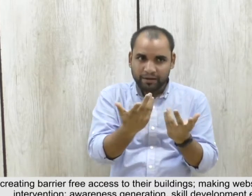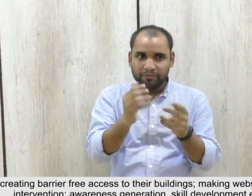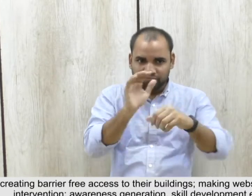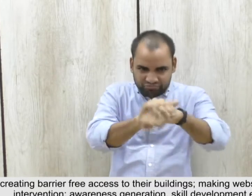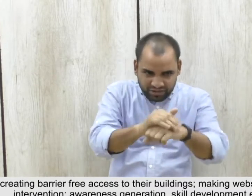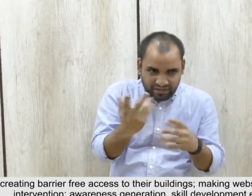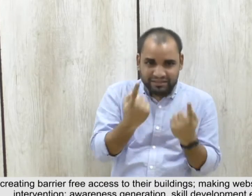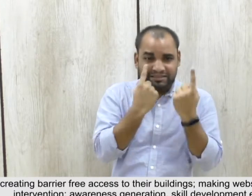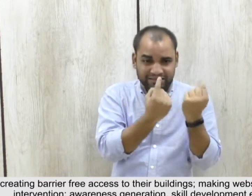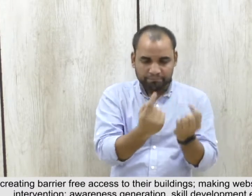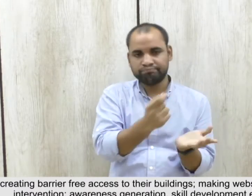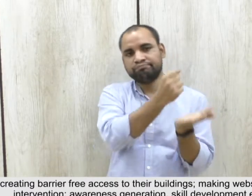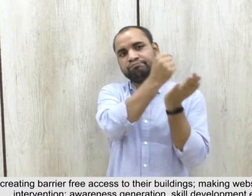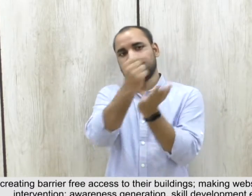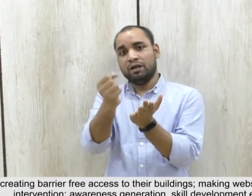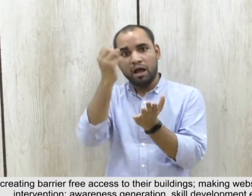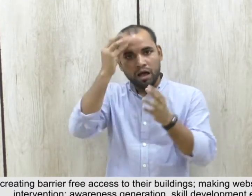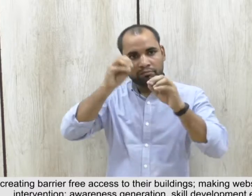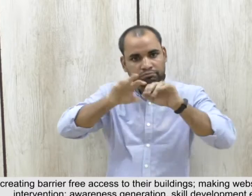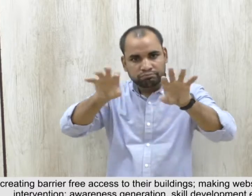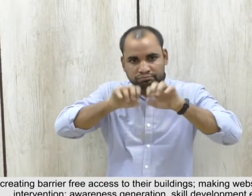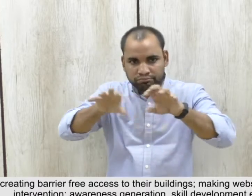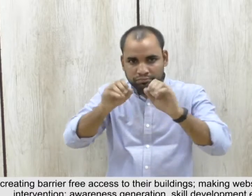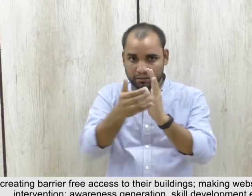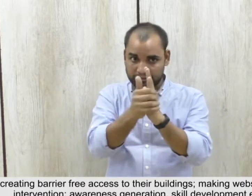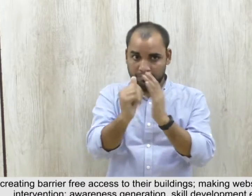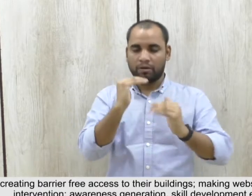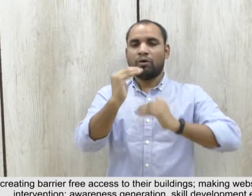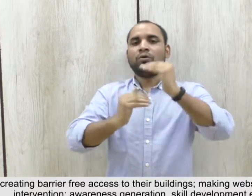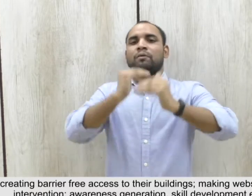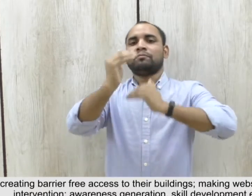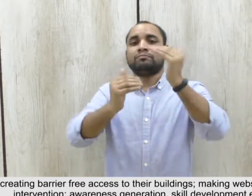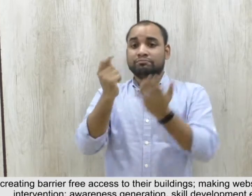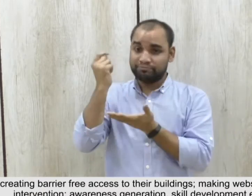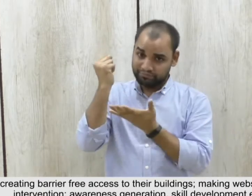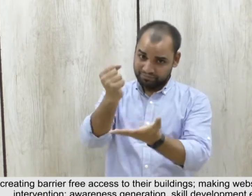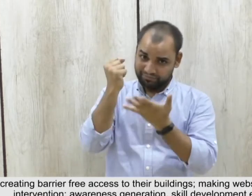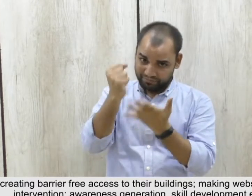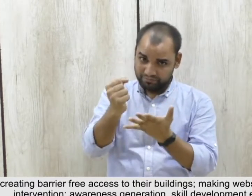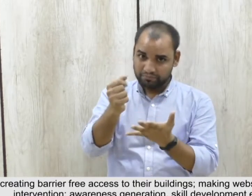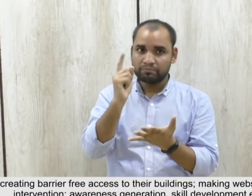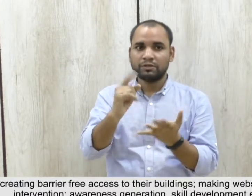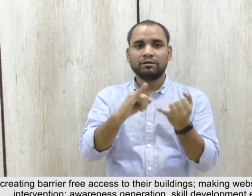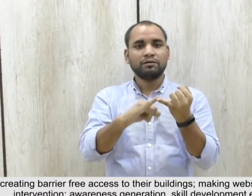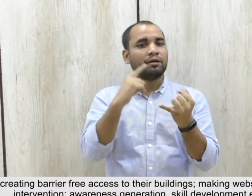early intervention, awareness generation, skill development, etc.